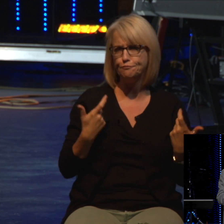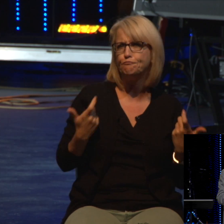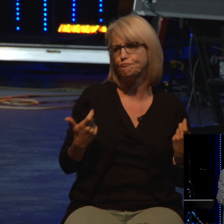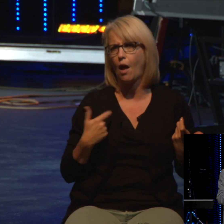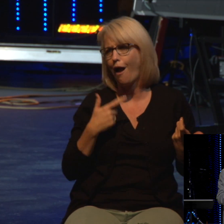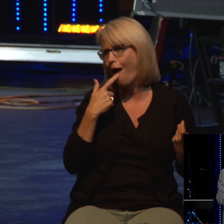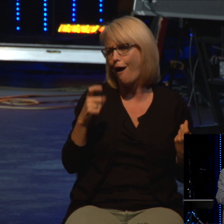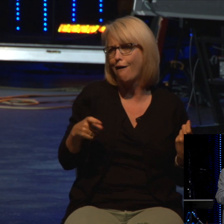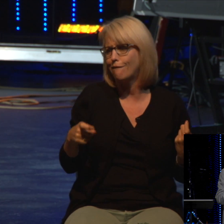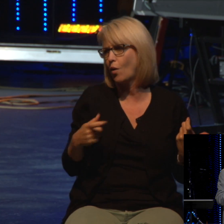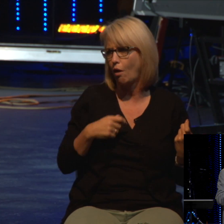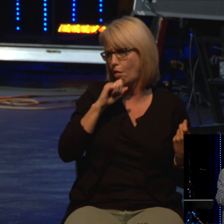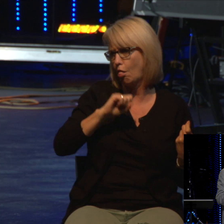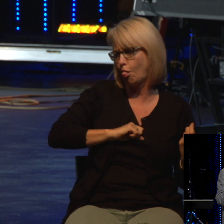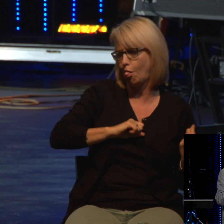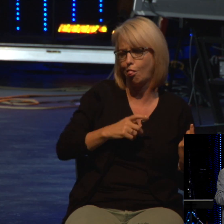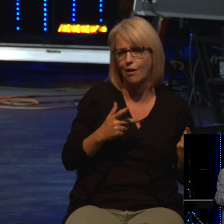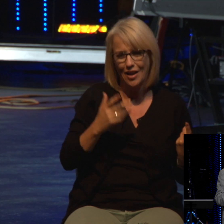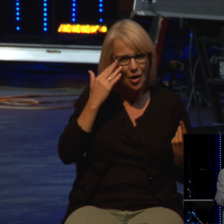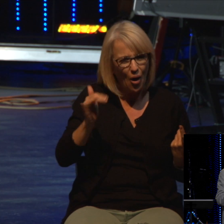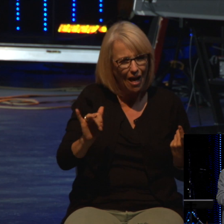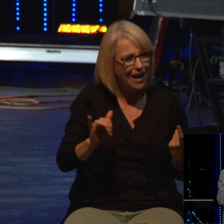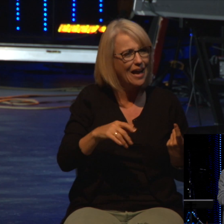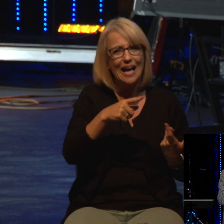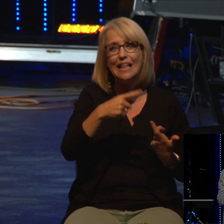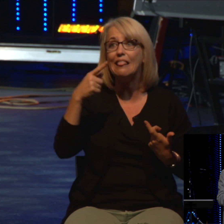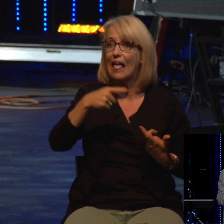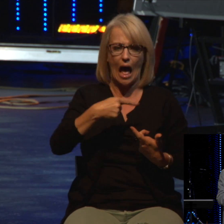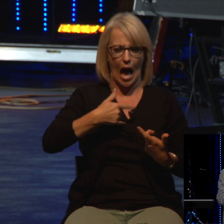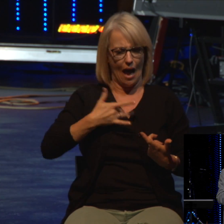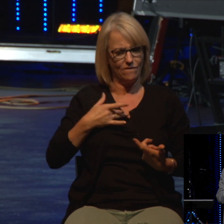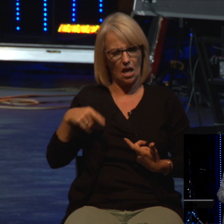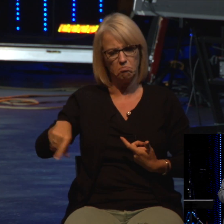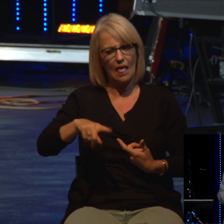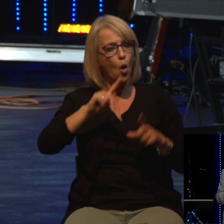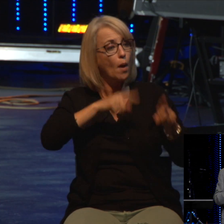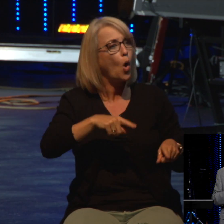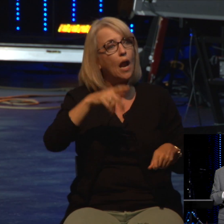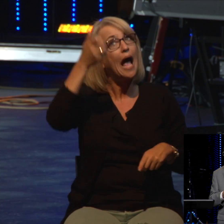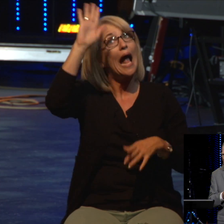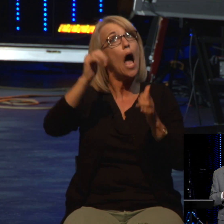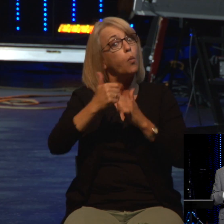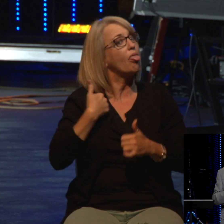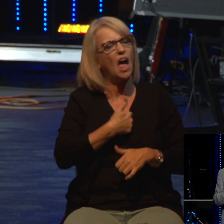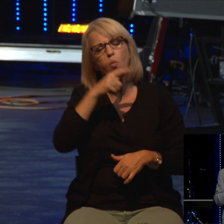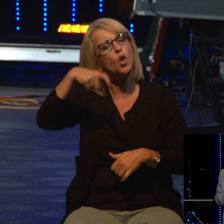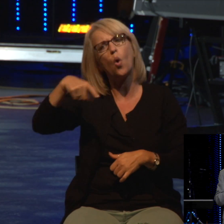that God is with us and we only need a few men. I think they were saying, hey, we took Jericho